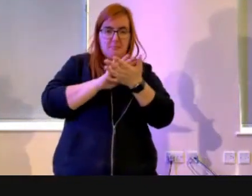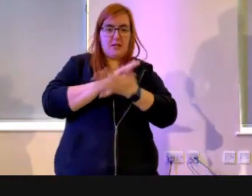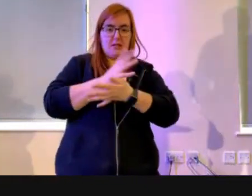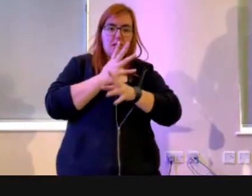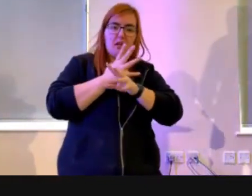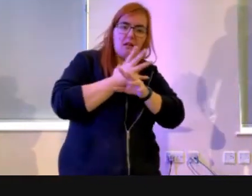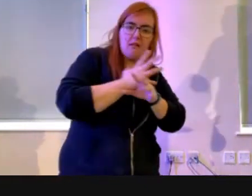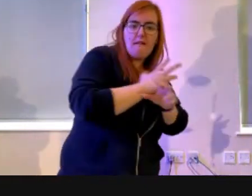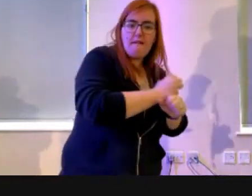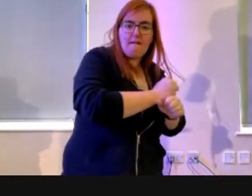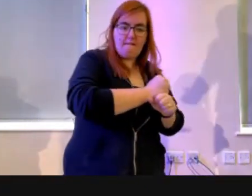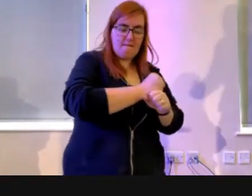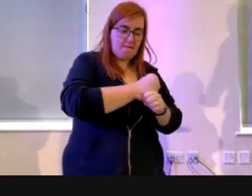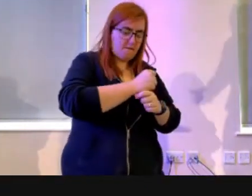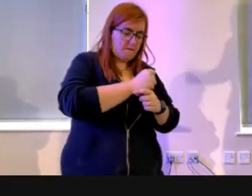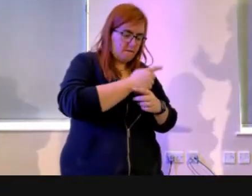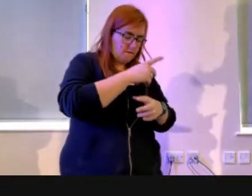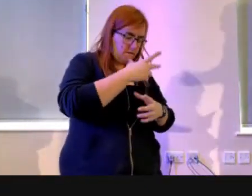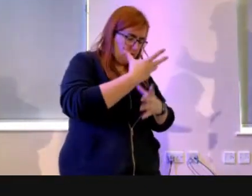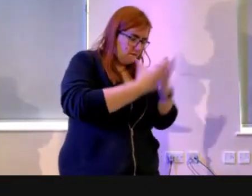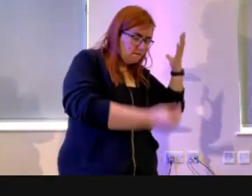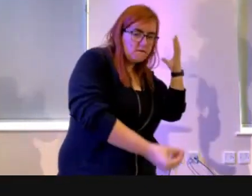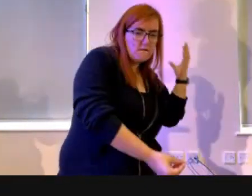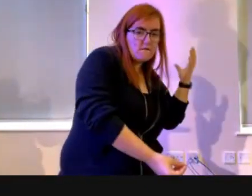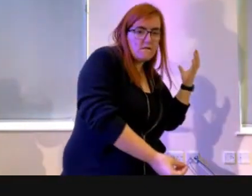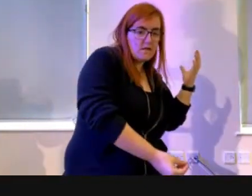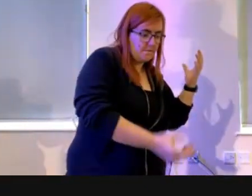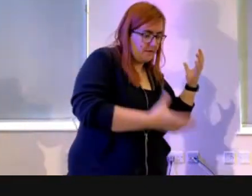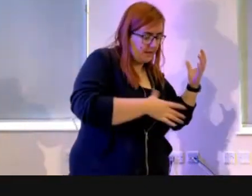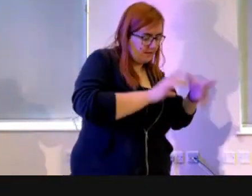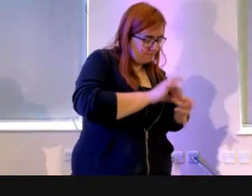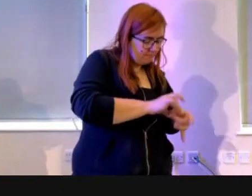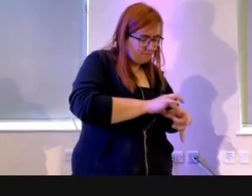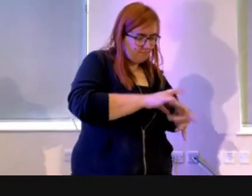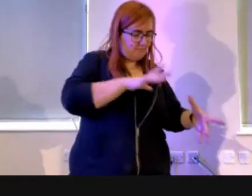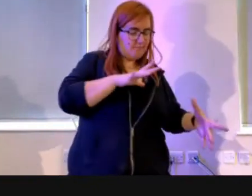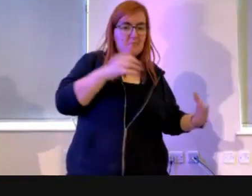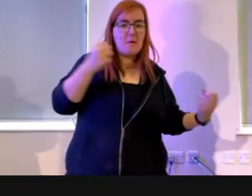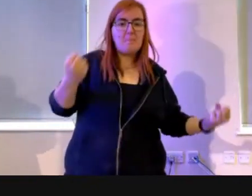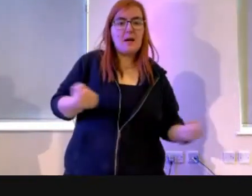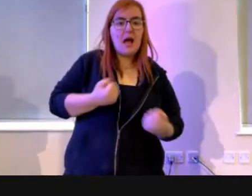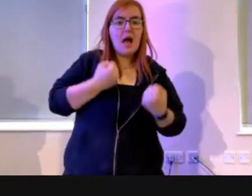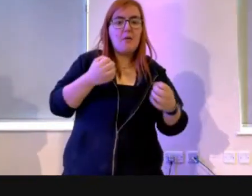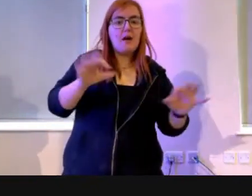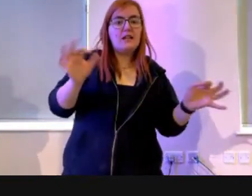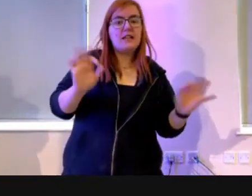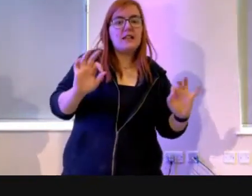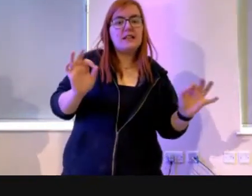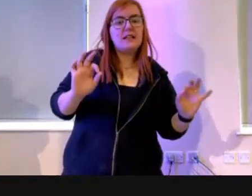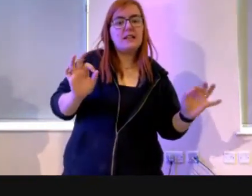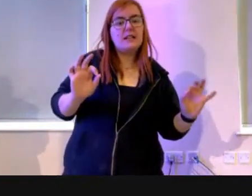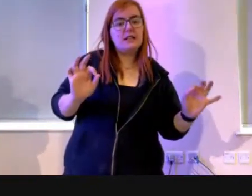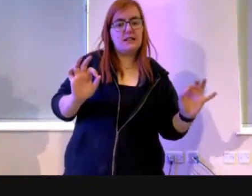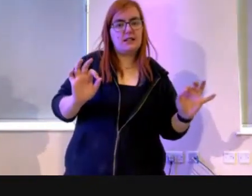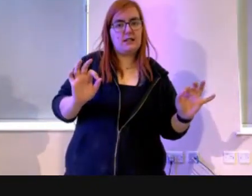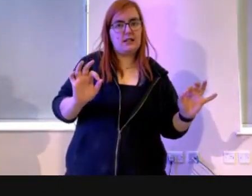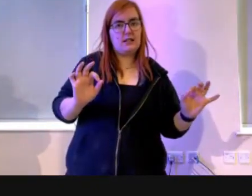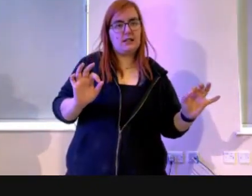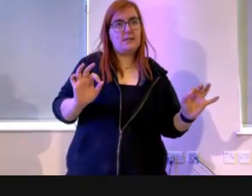that trip us up, that hunt us out, they need no longer have power over us. Because of